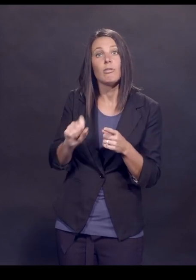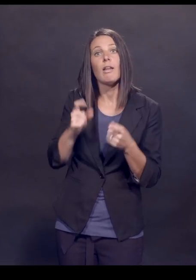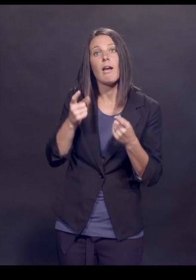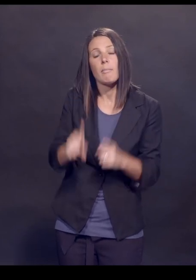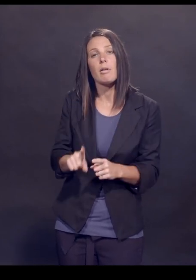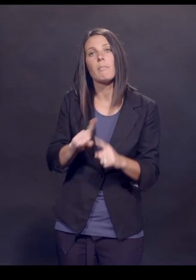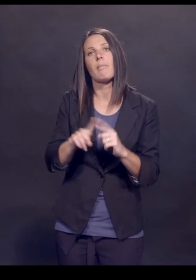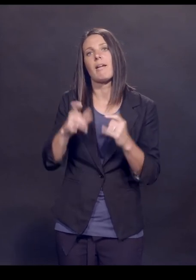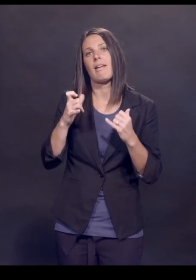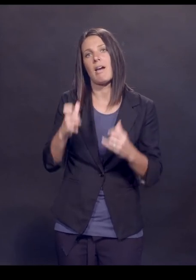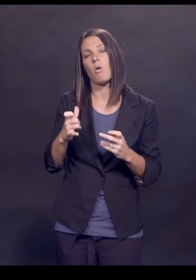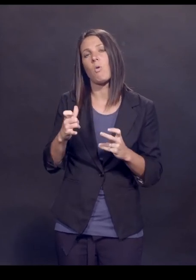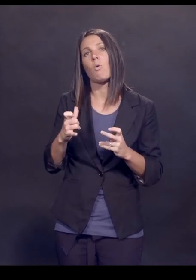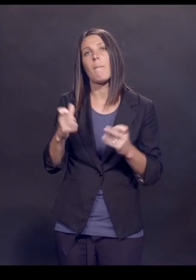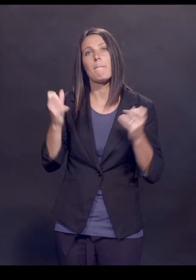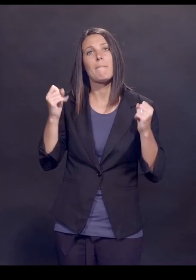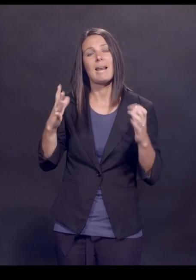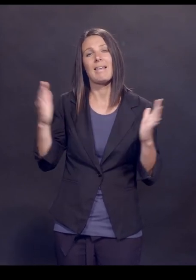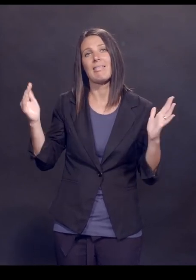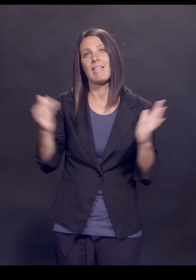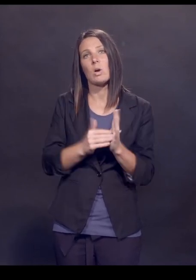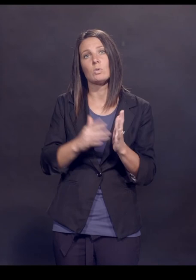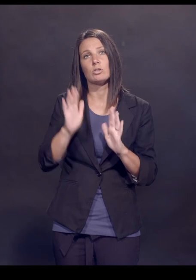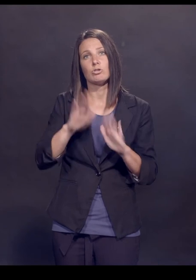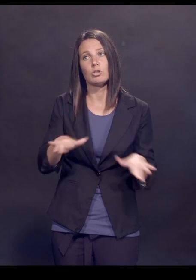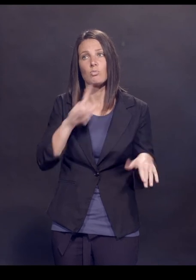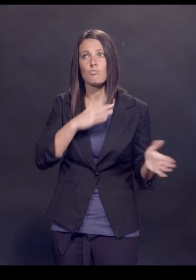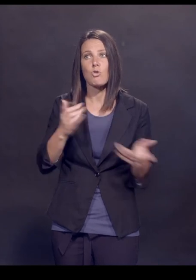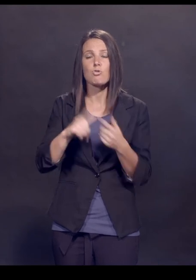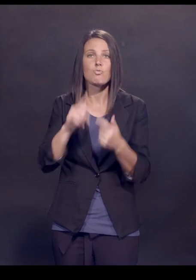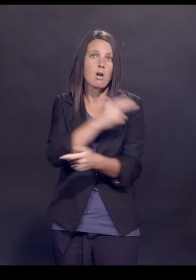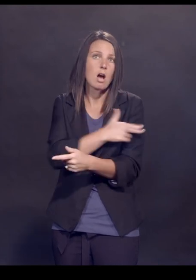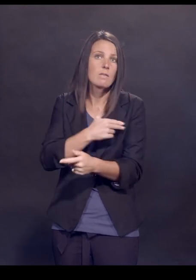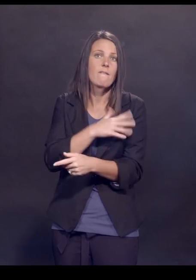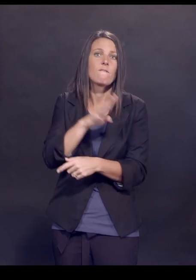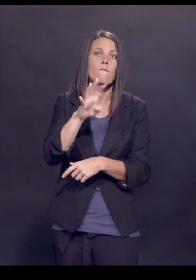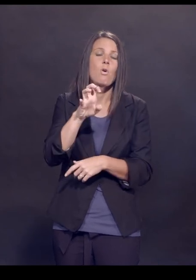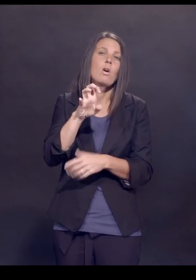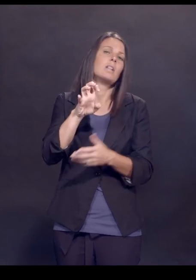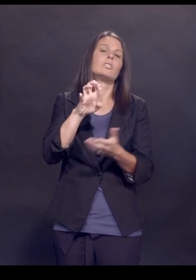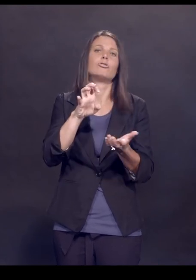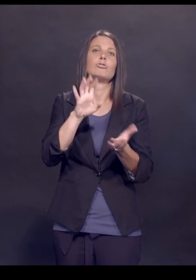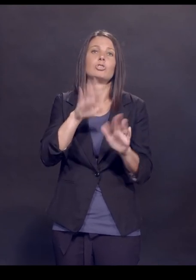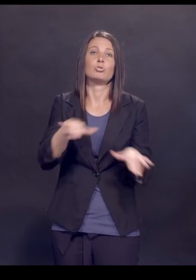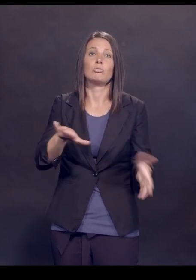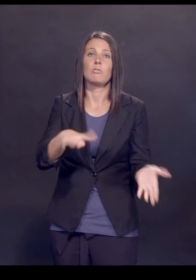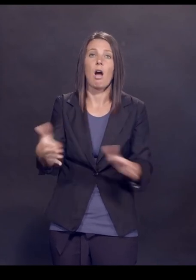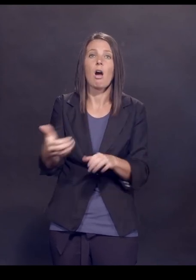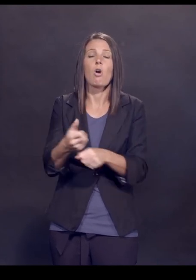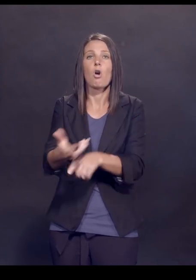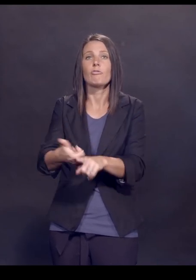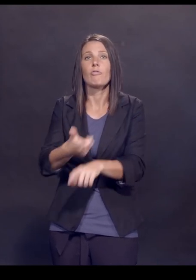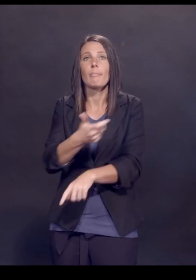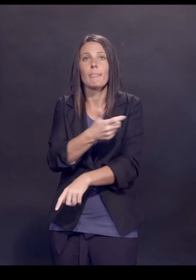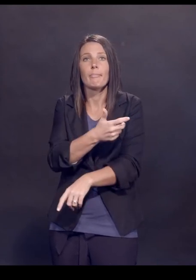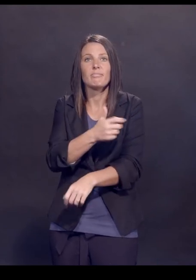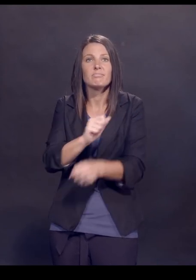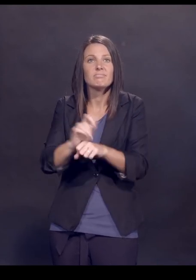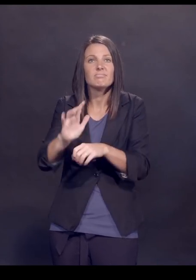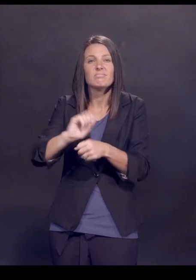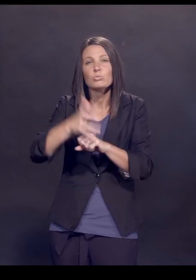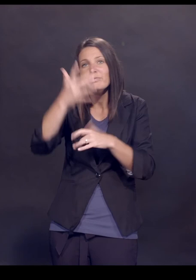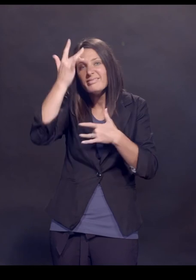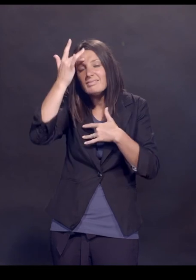you know, tens of thousands of children who have been hospitalized. There are at least 400 children who have died of this virus. Children also get